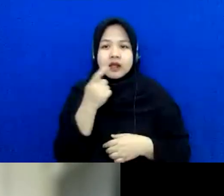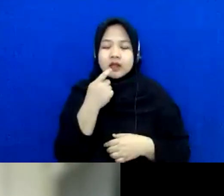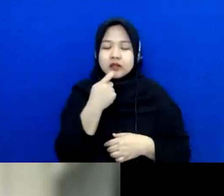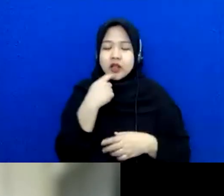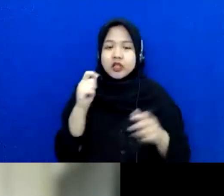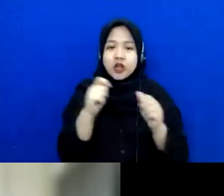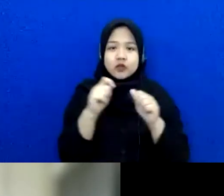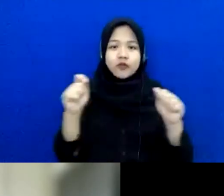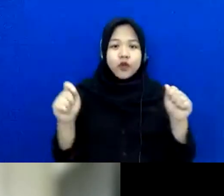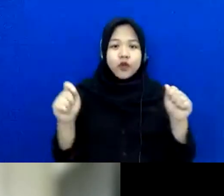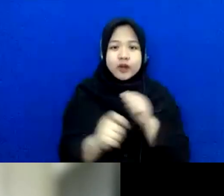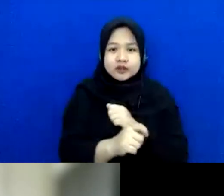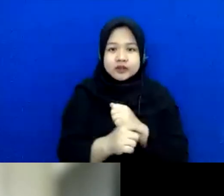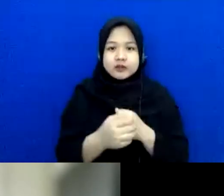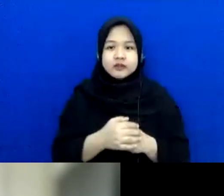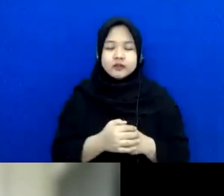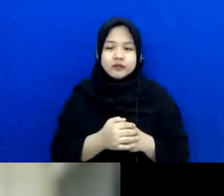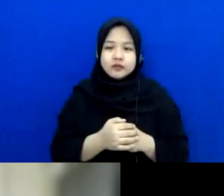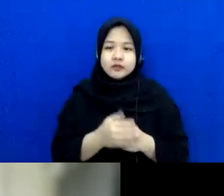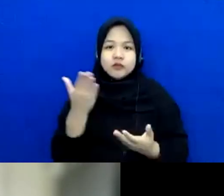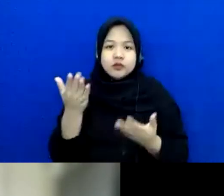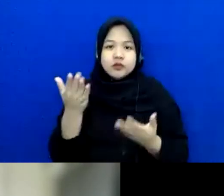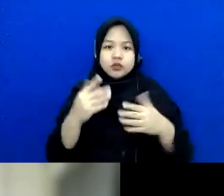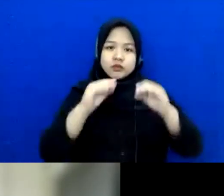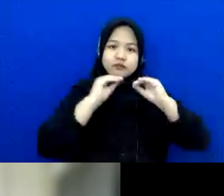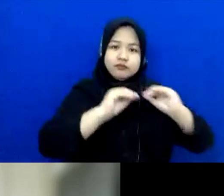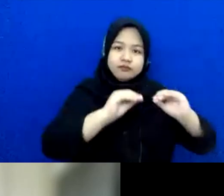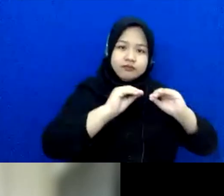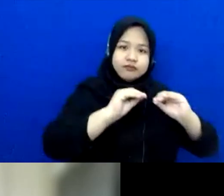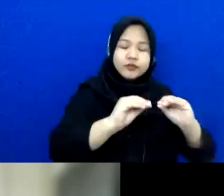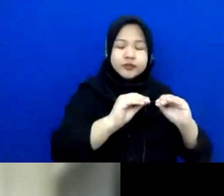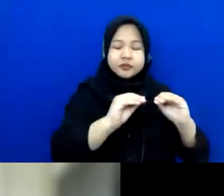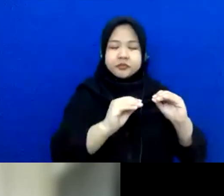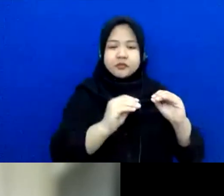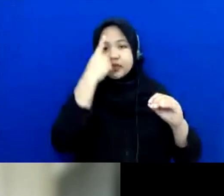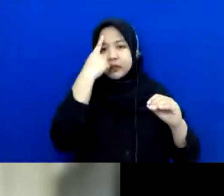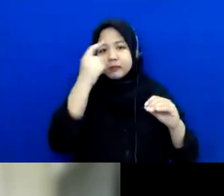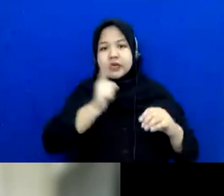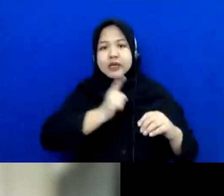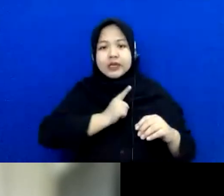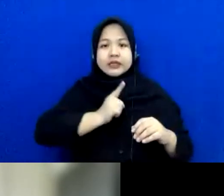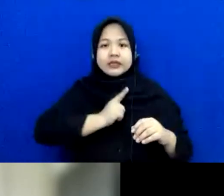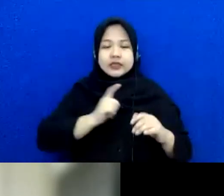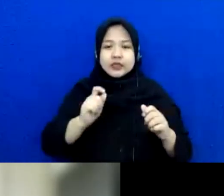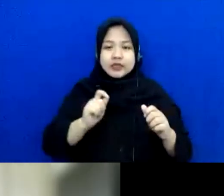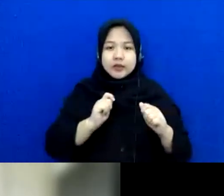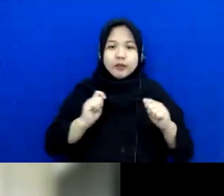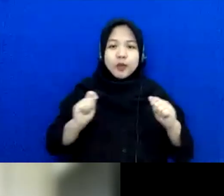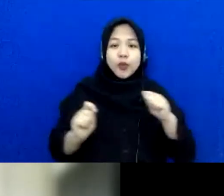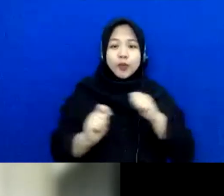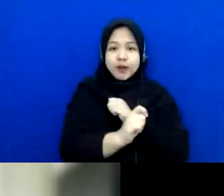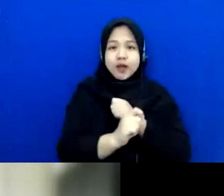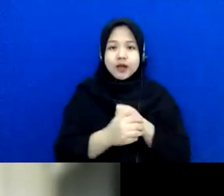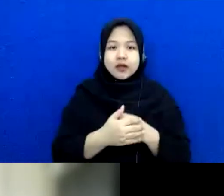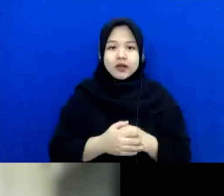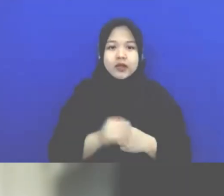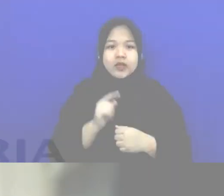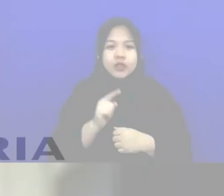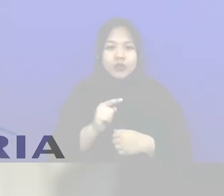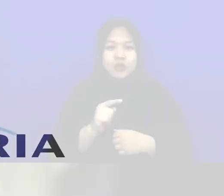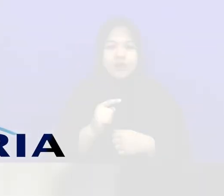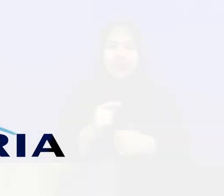you know even as you skill them you give them the confidence confidence you are transforming them you so that they can be